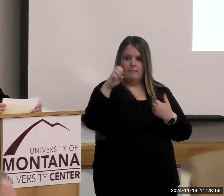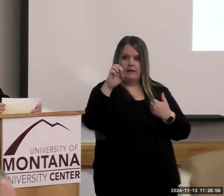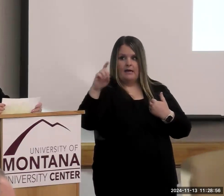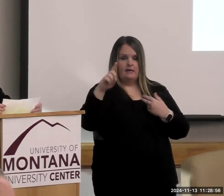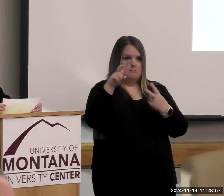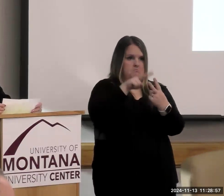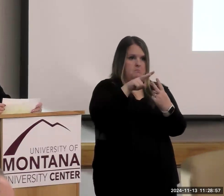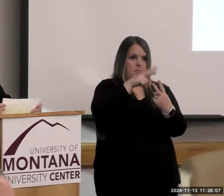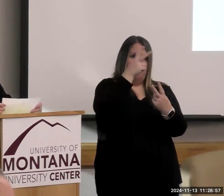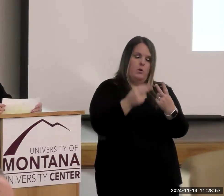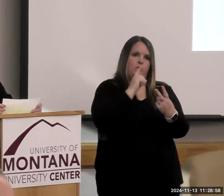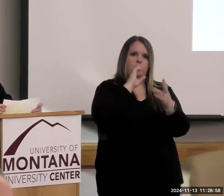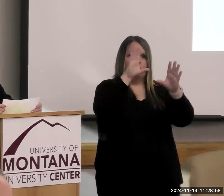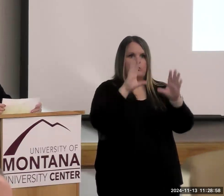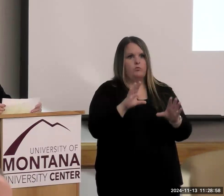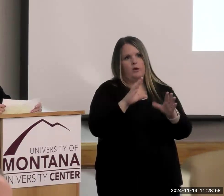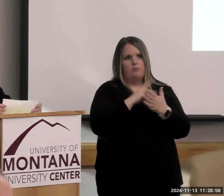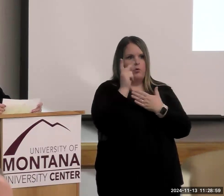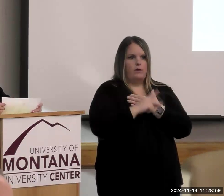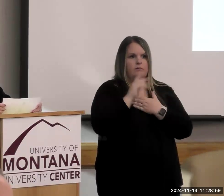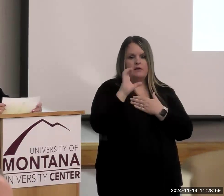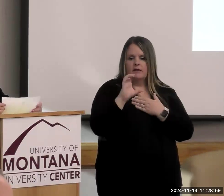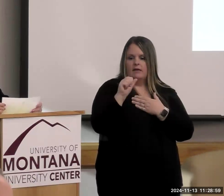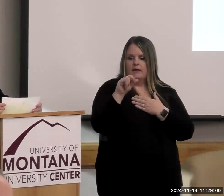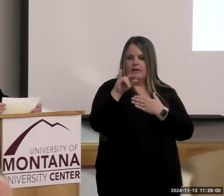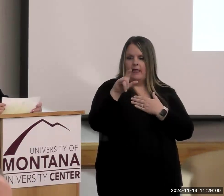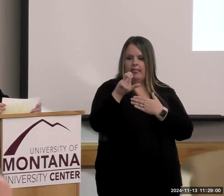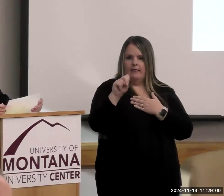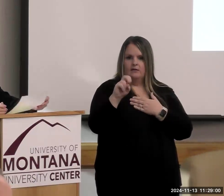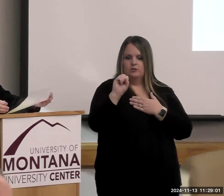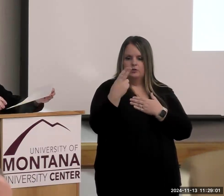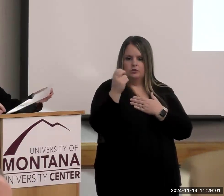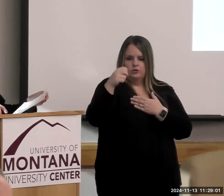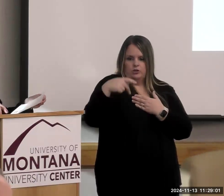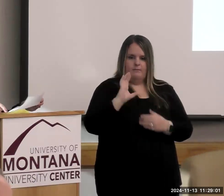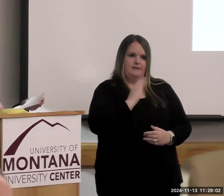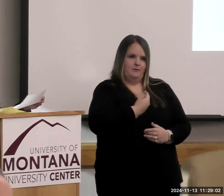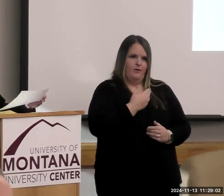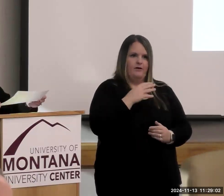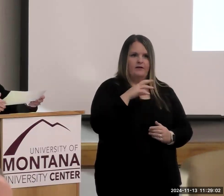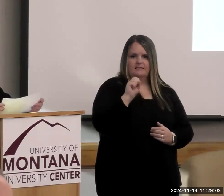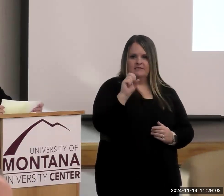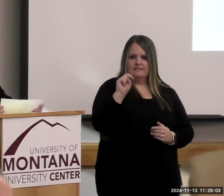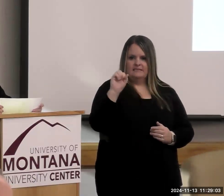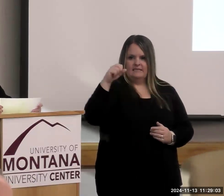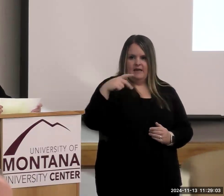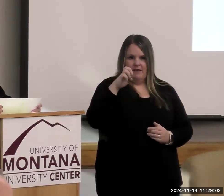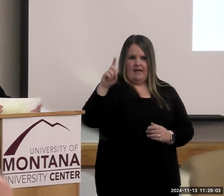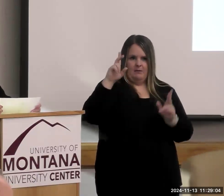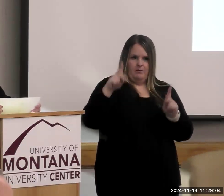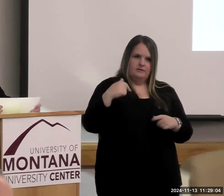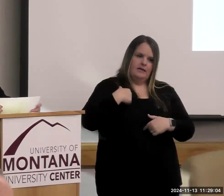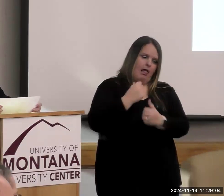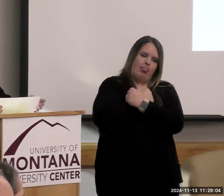Caitlin Sharp is our SnapEd person in Blackfeet, and I love her dearly. So, as you look at your handout,